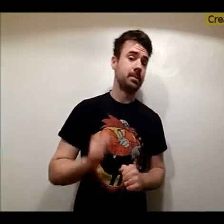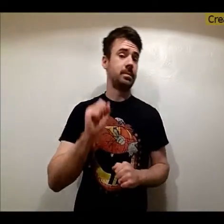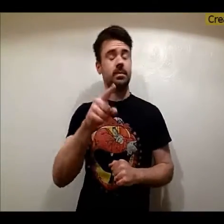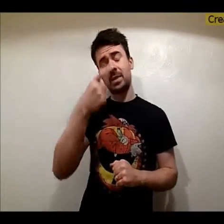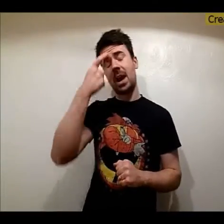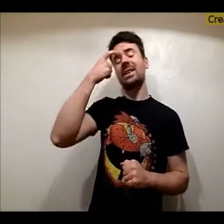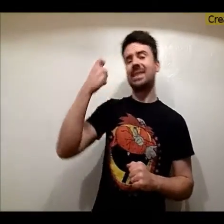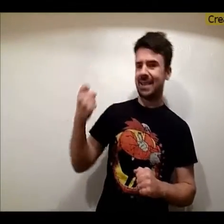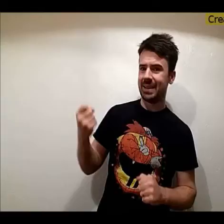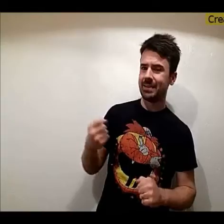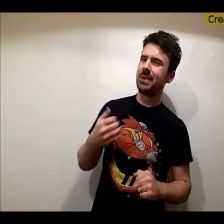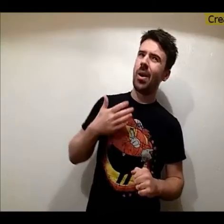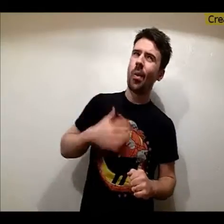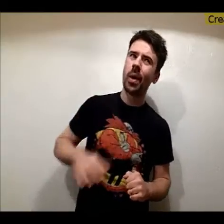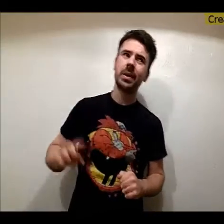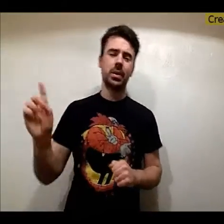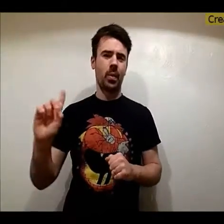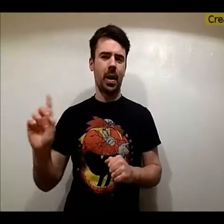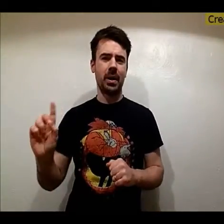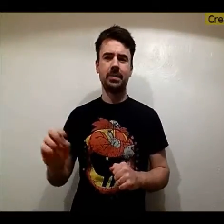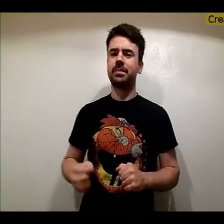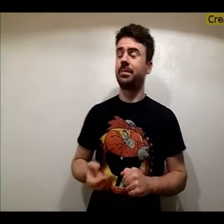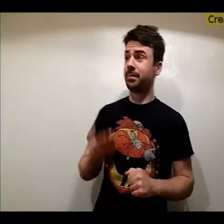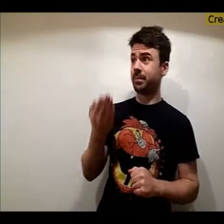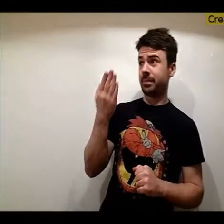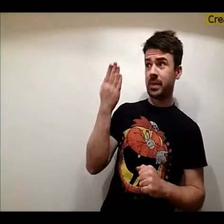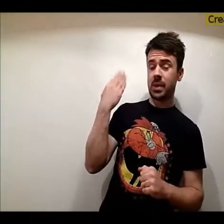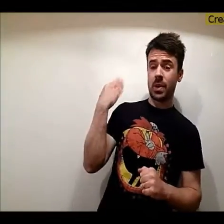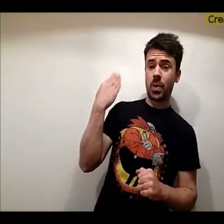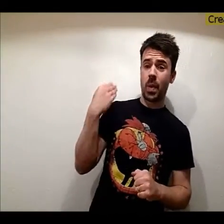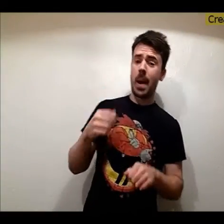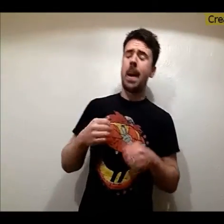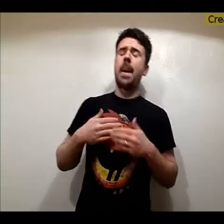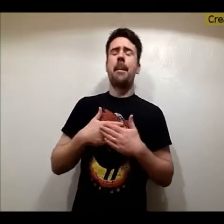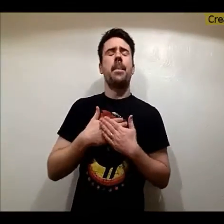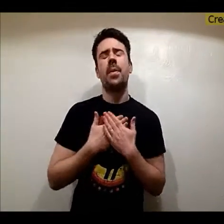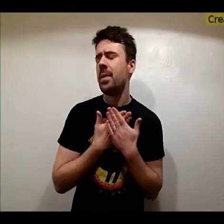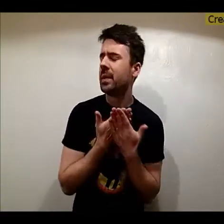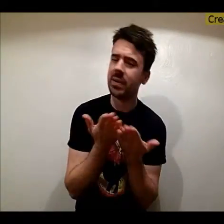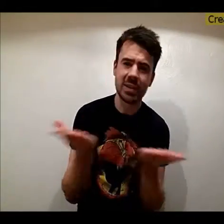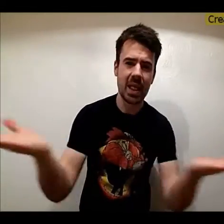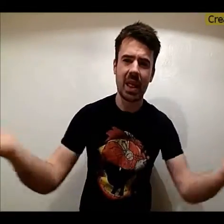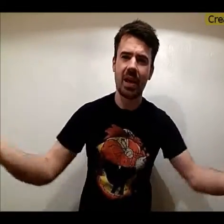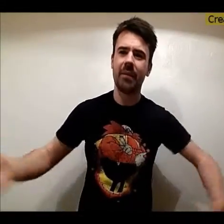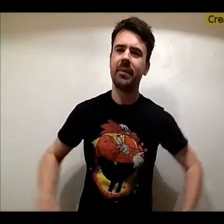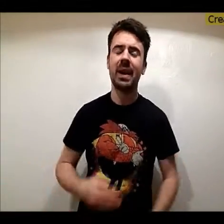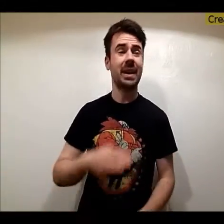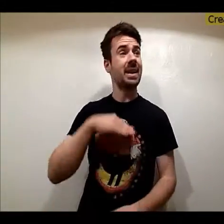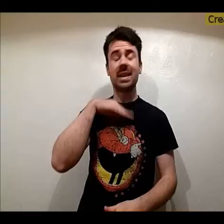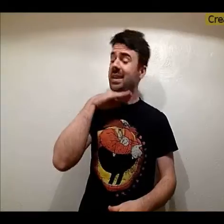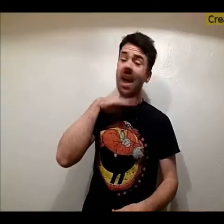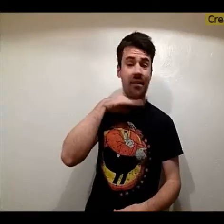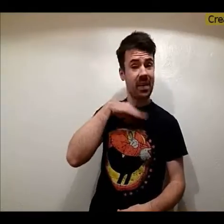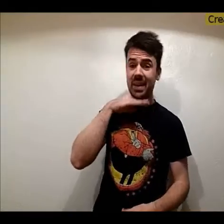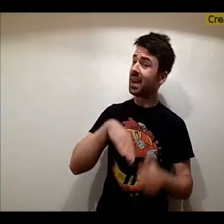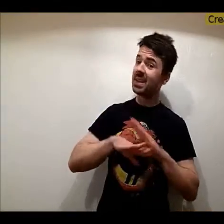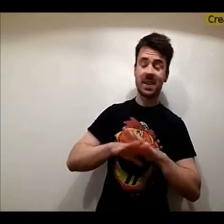Used to get it when I wore on You were pouring out your love I could never get